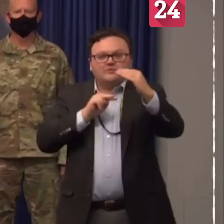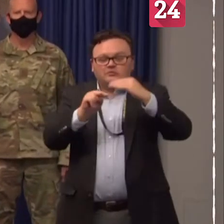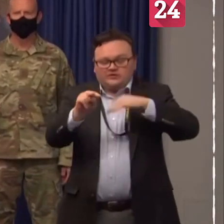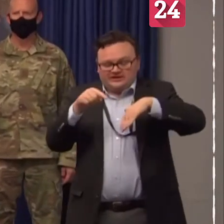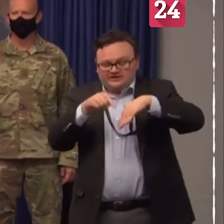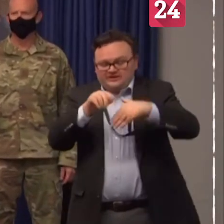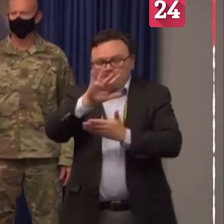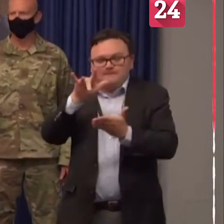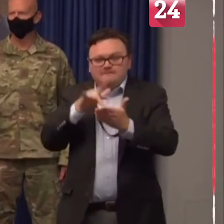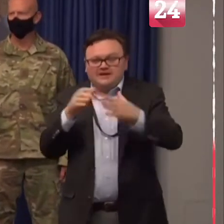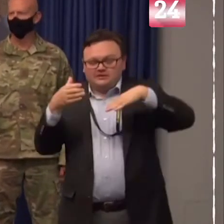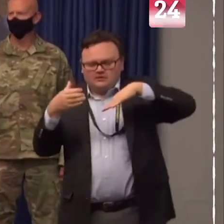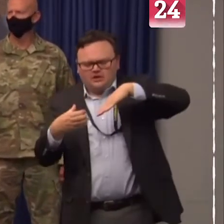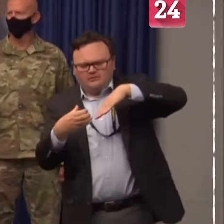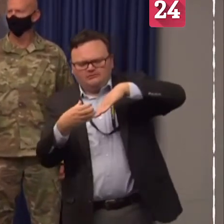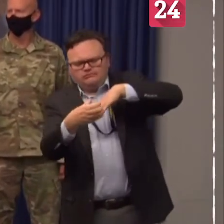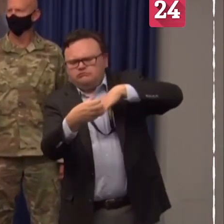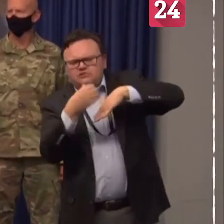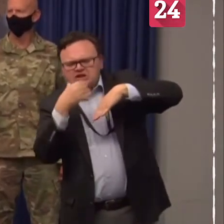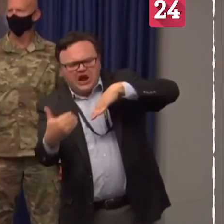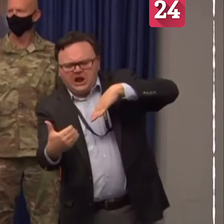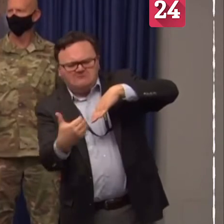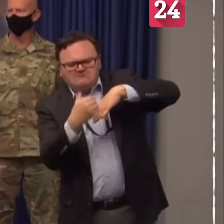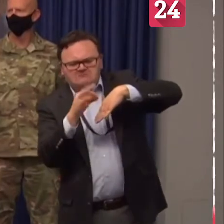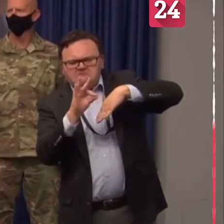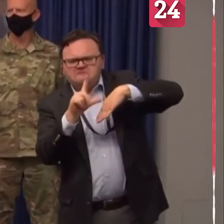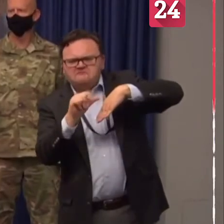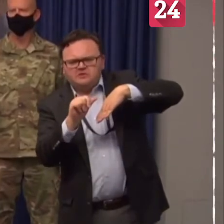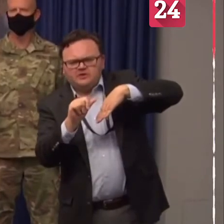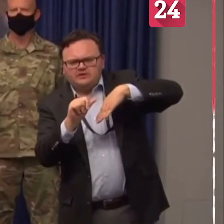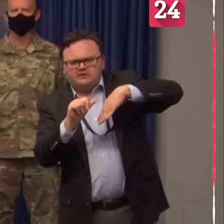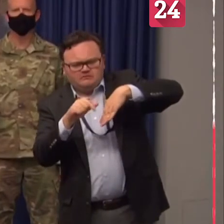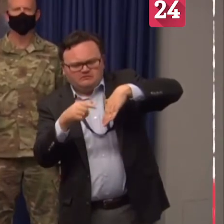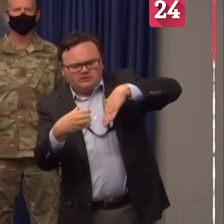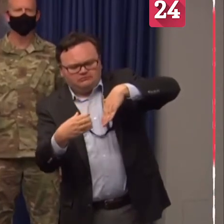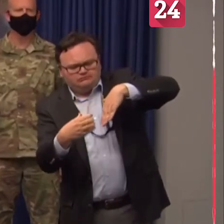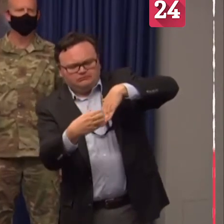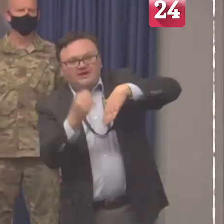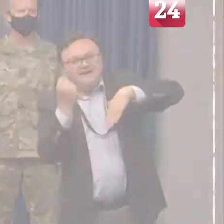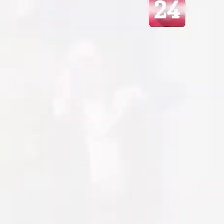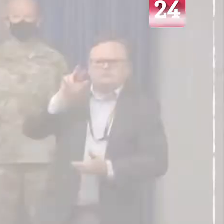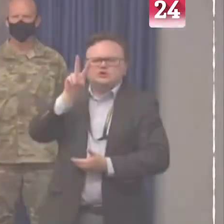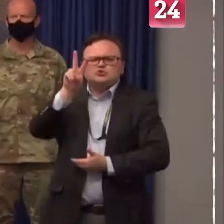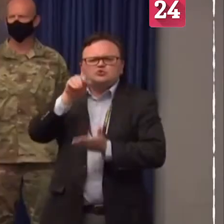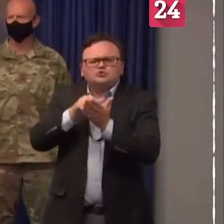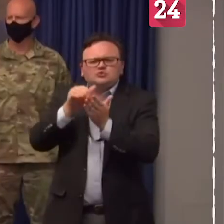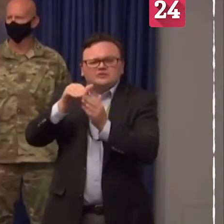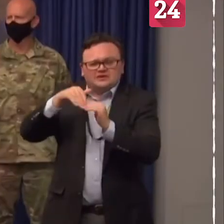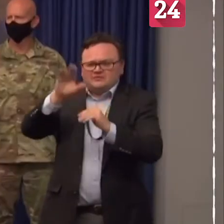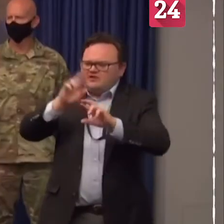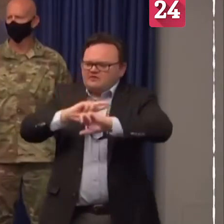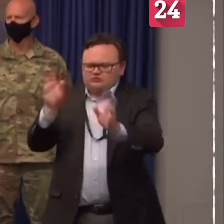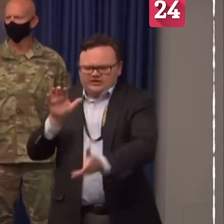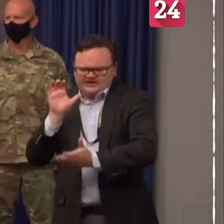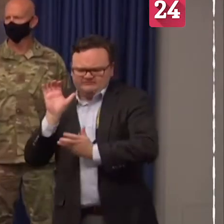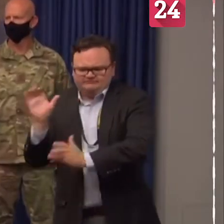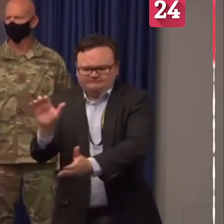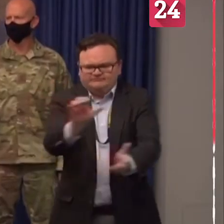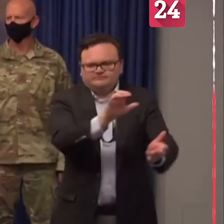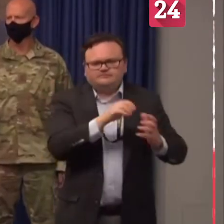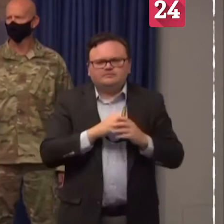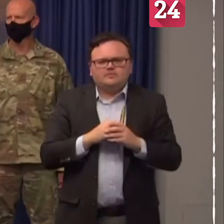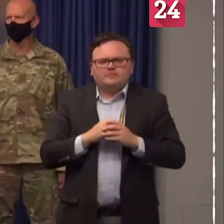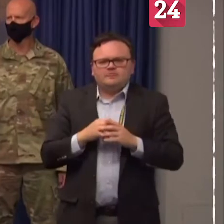of Isaias remaining at sea, the situation remains fluid and can change quickly. Finally, while we do not currently believe